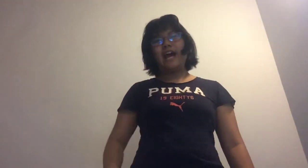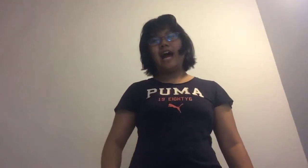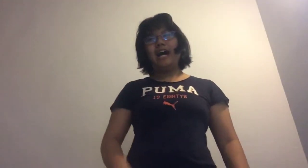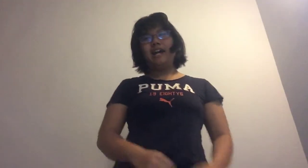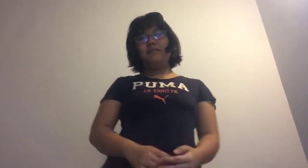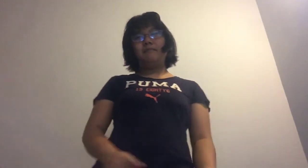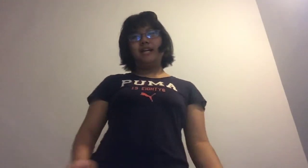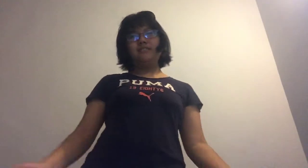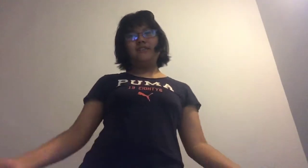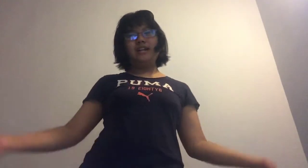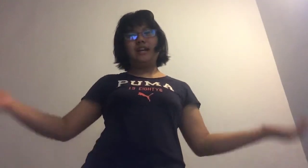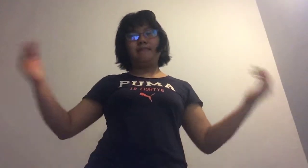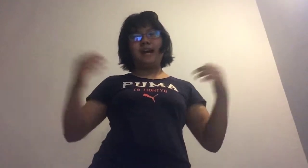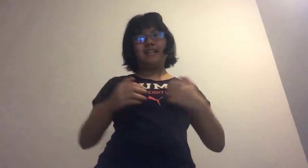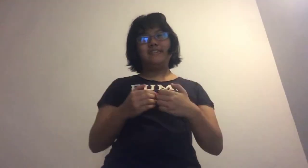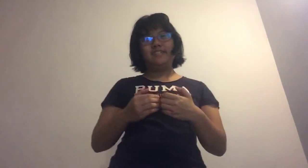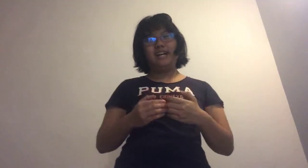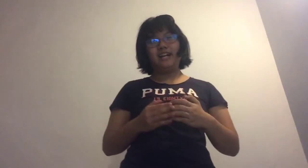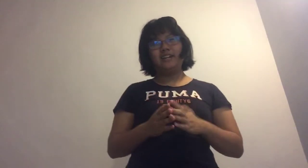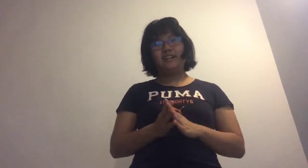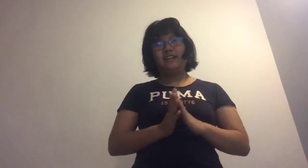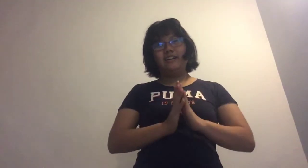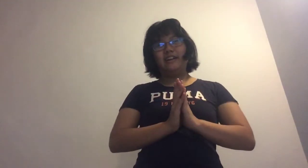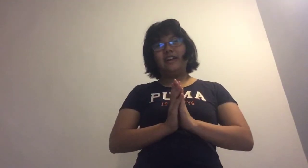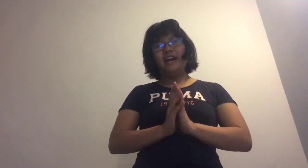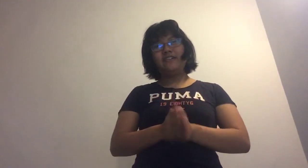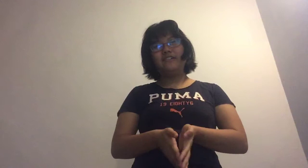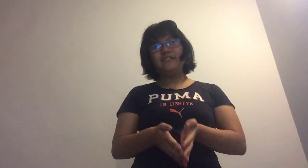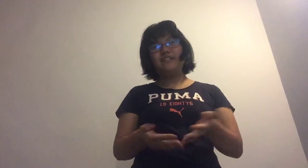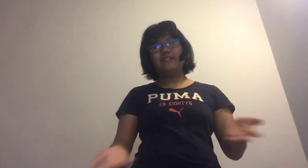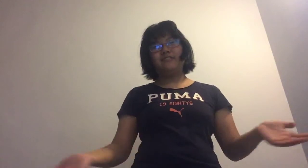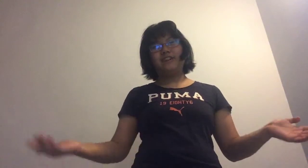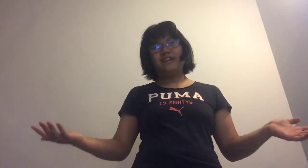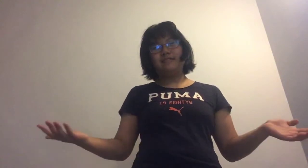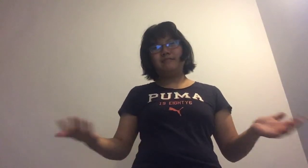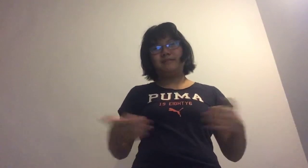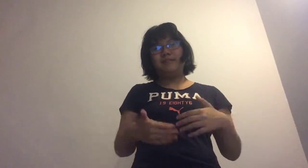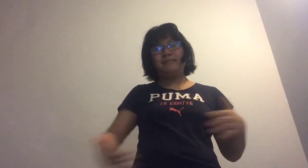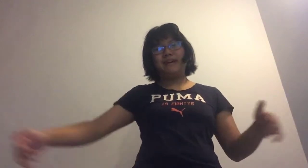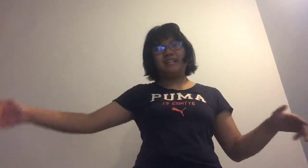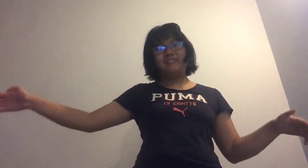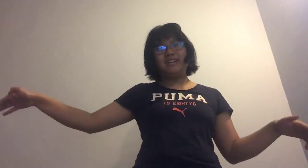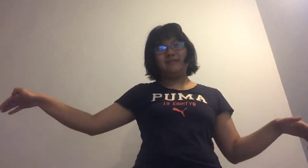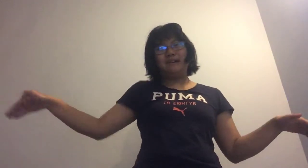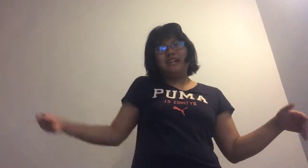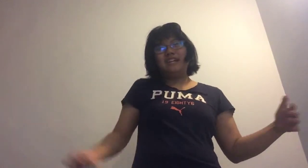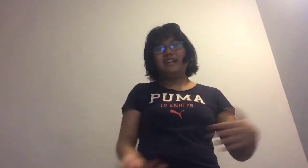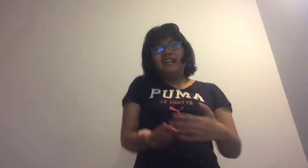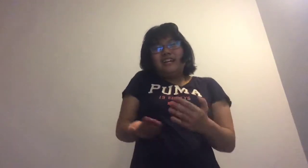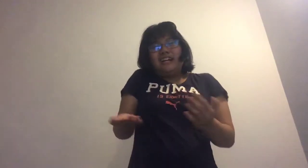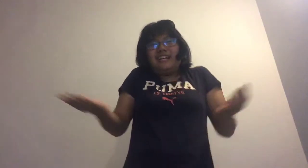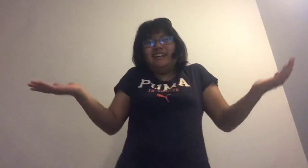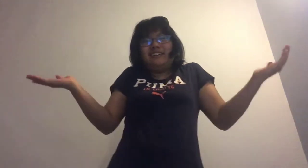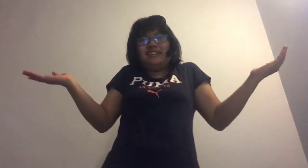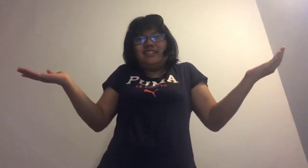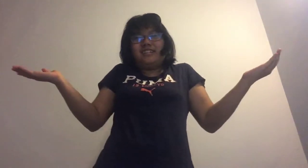I have a best friend named Matthew. Not only we're friends, but we're best friends. But as long as this,